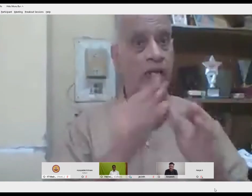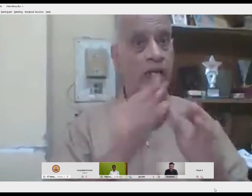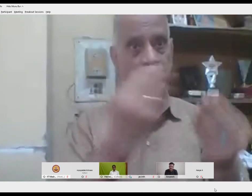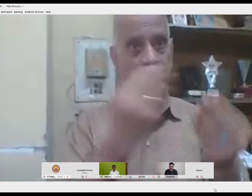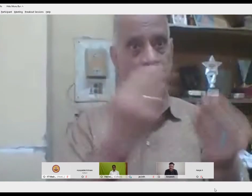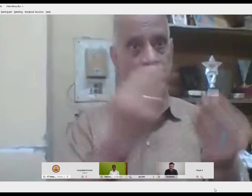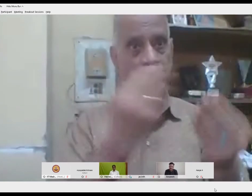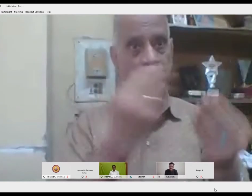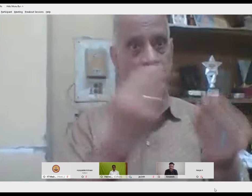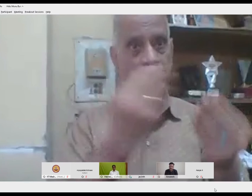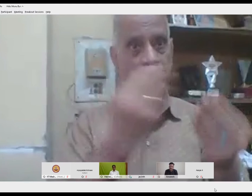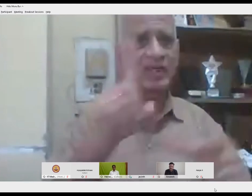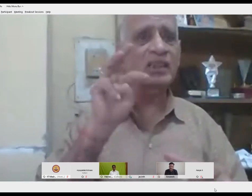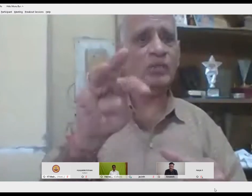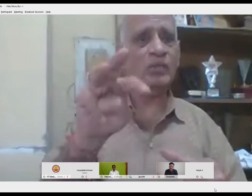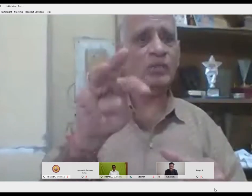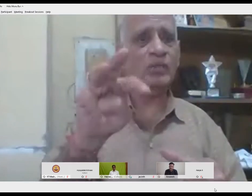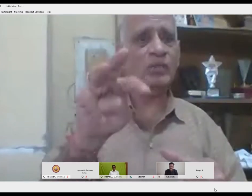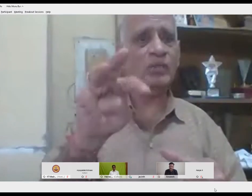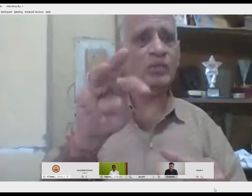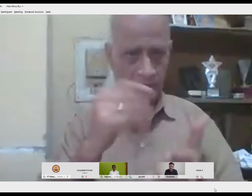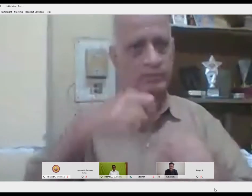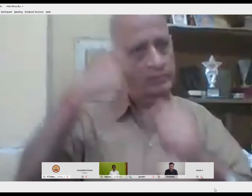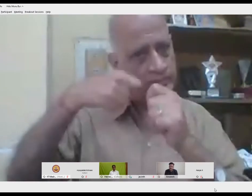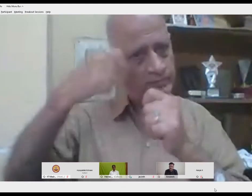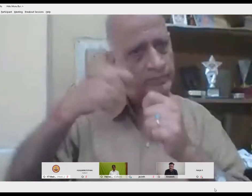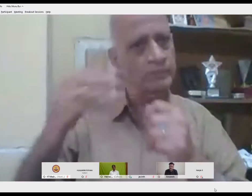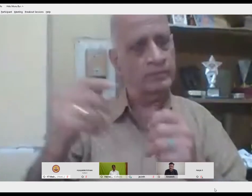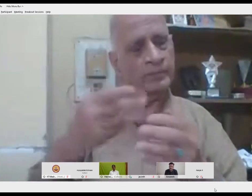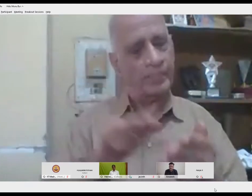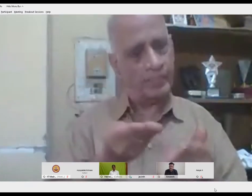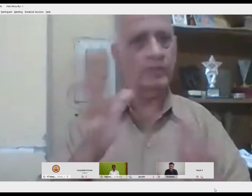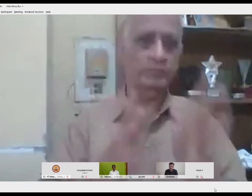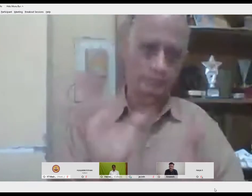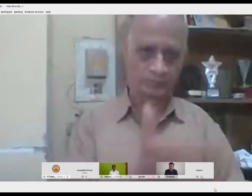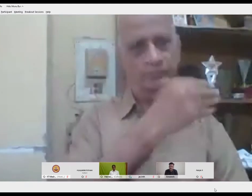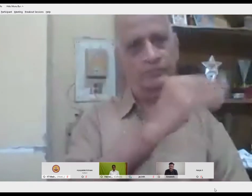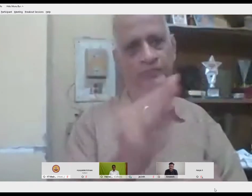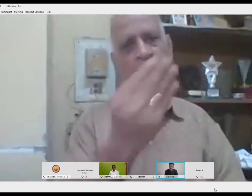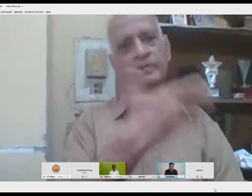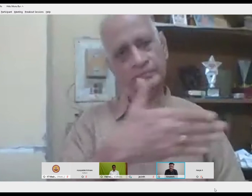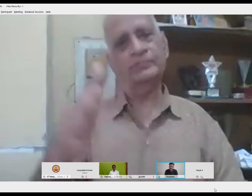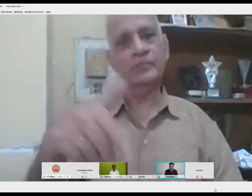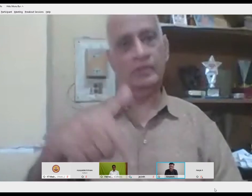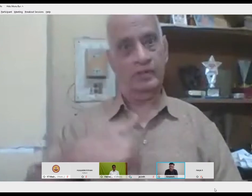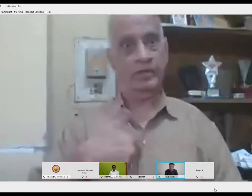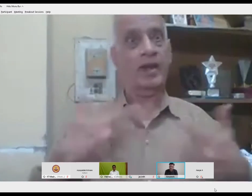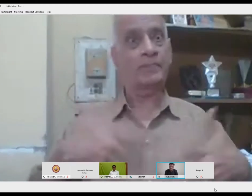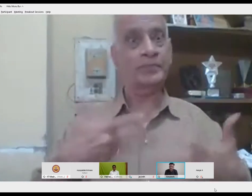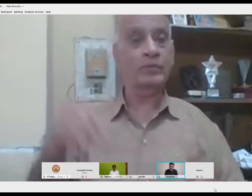And after this, I'm It's about the Indian Sign Language Research Training Center. And now we